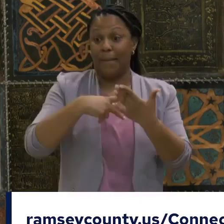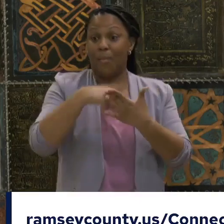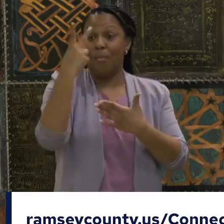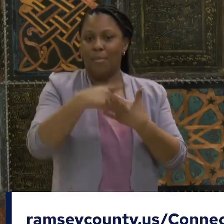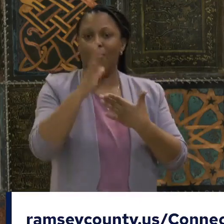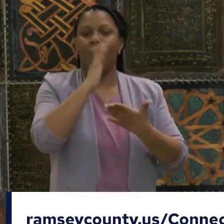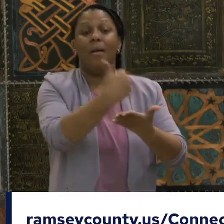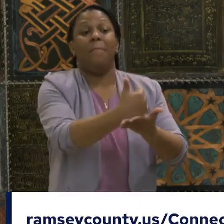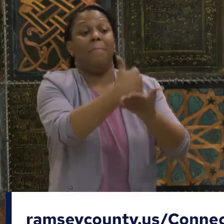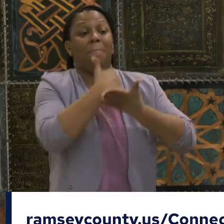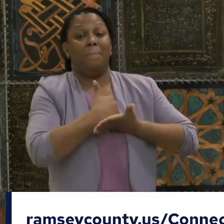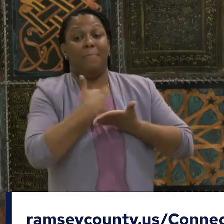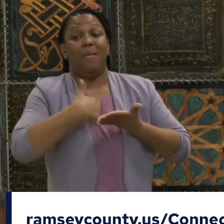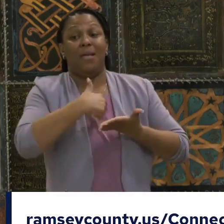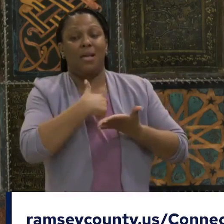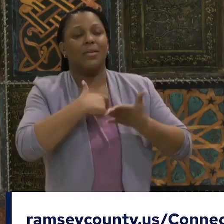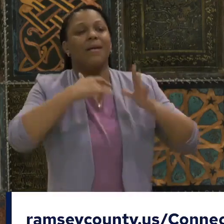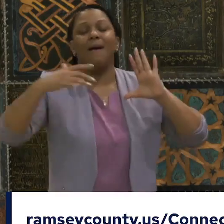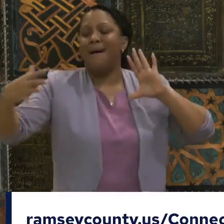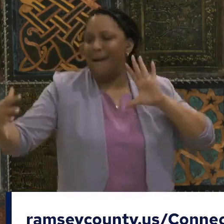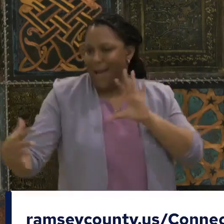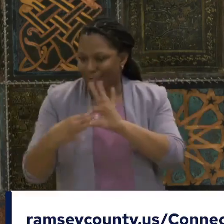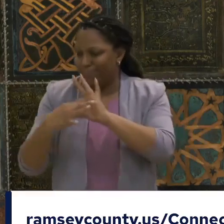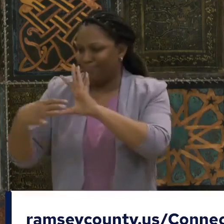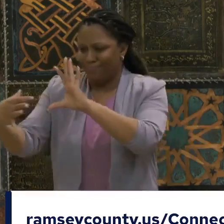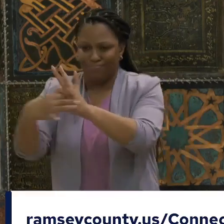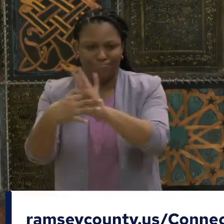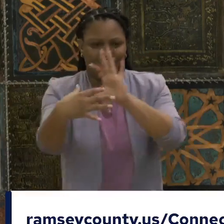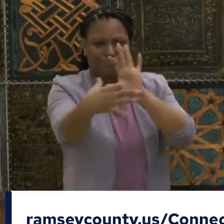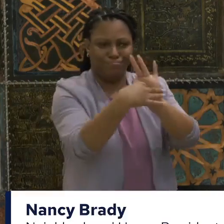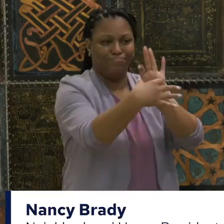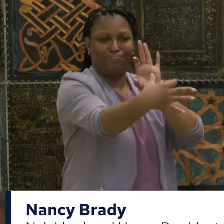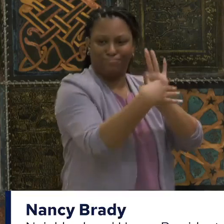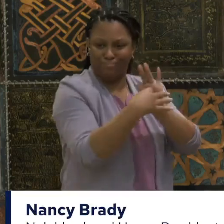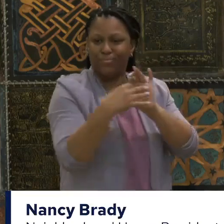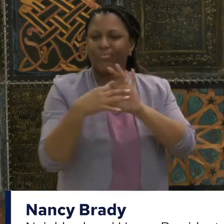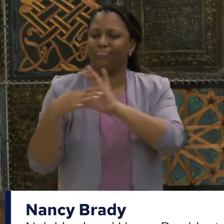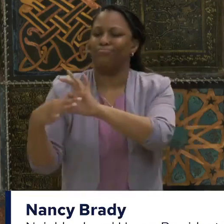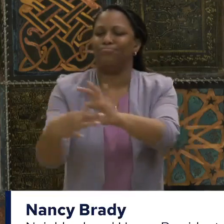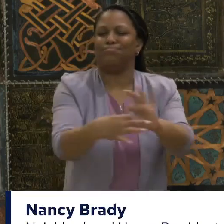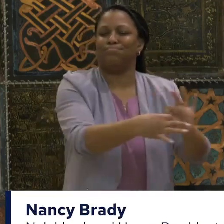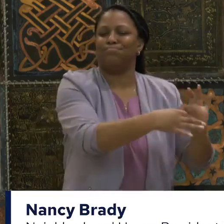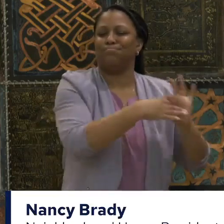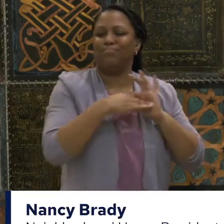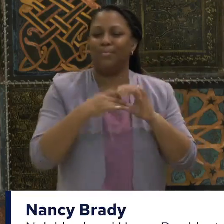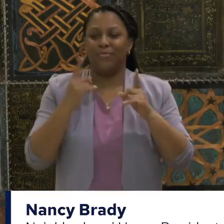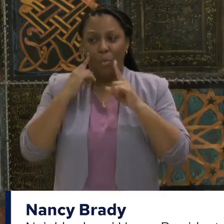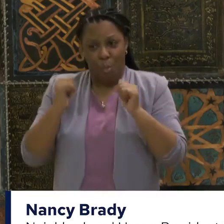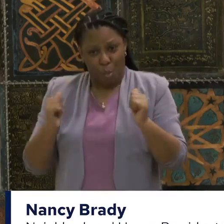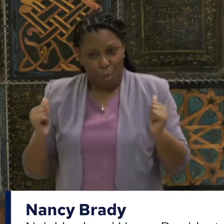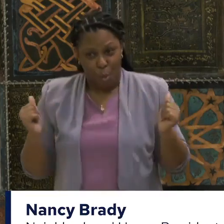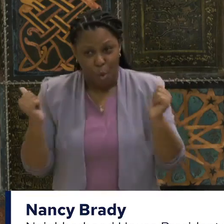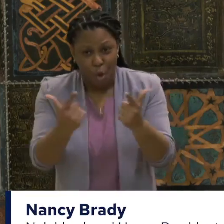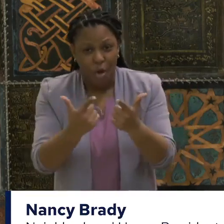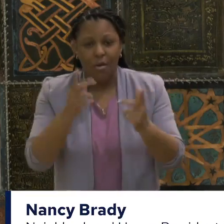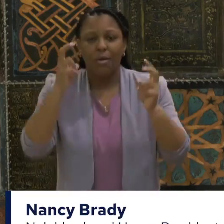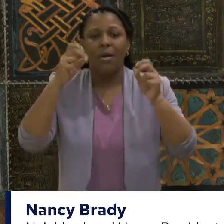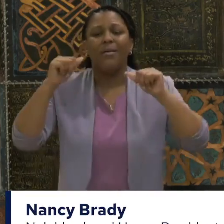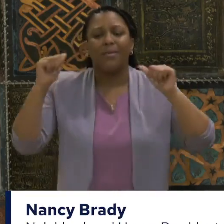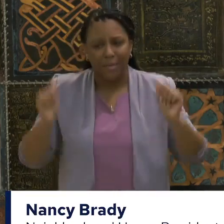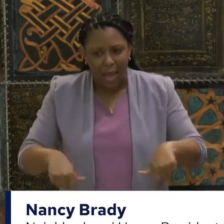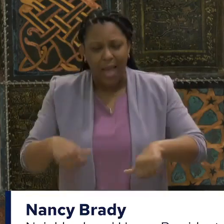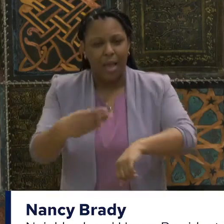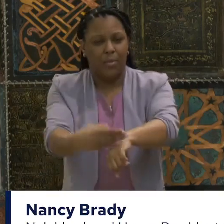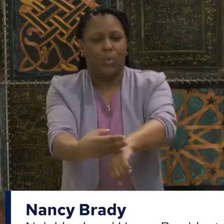bring connectivity and devices and knowledge and skills to